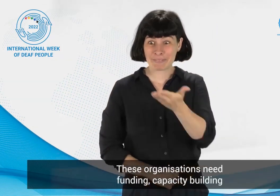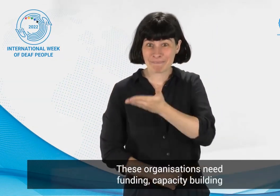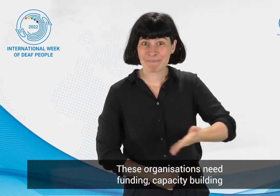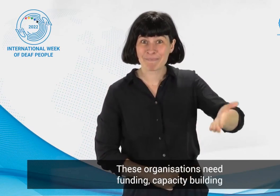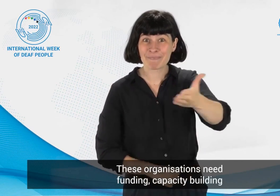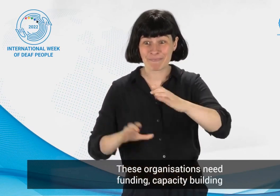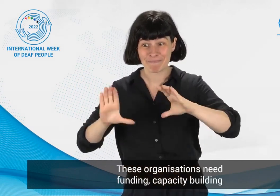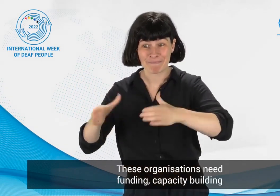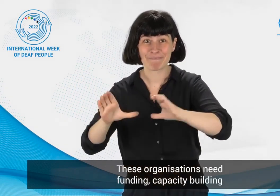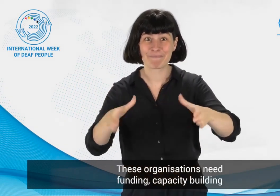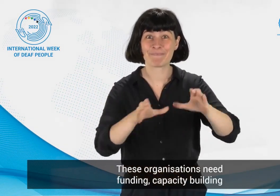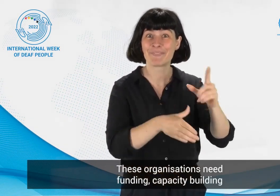I'm the in learning